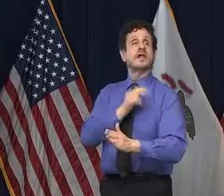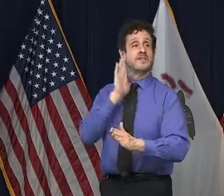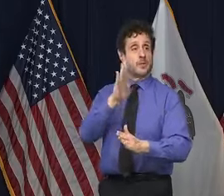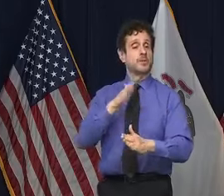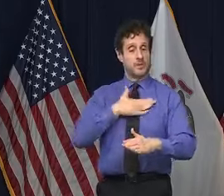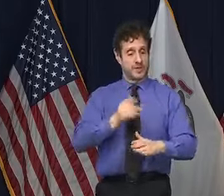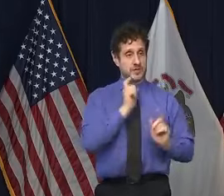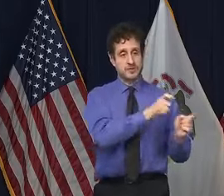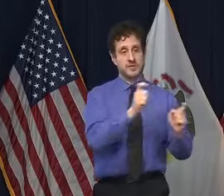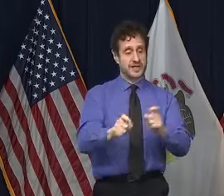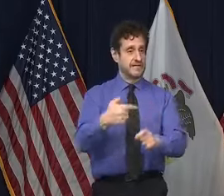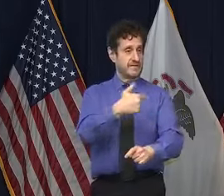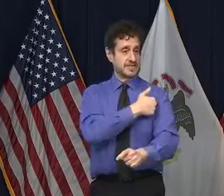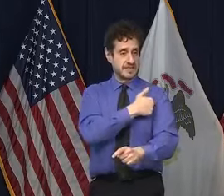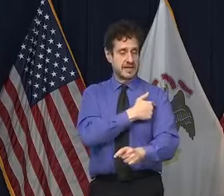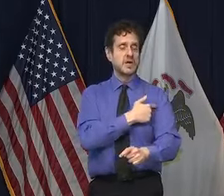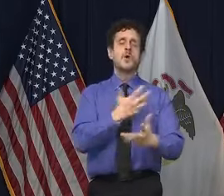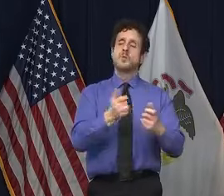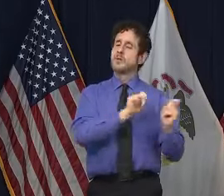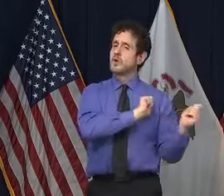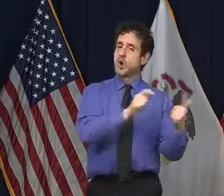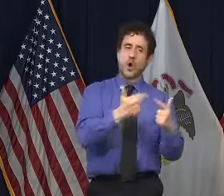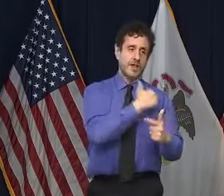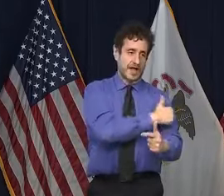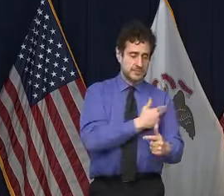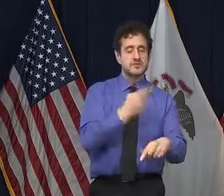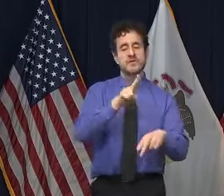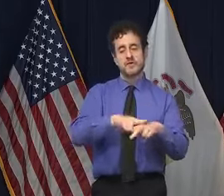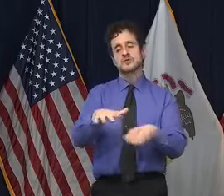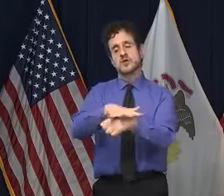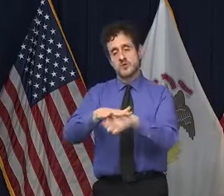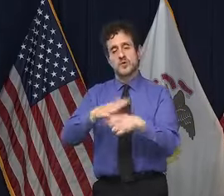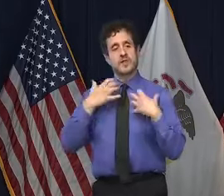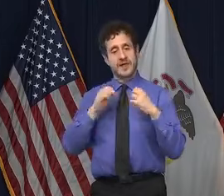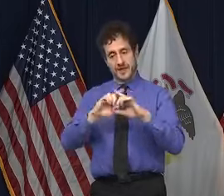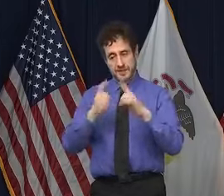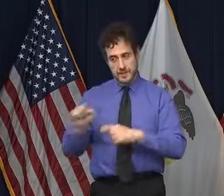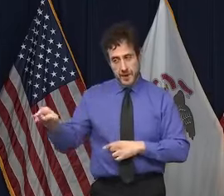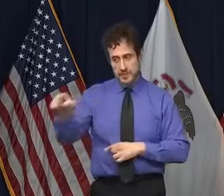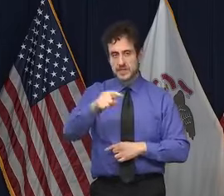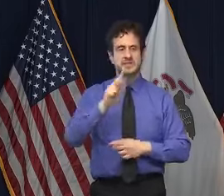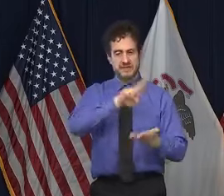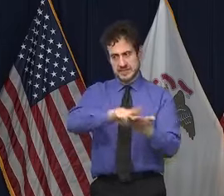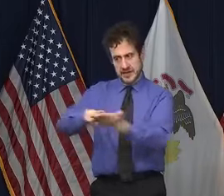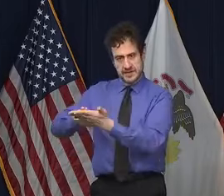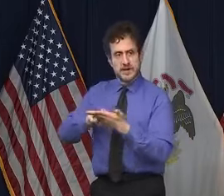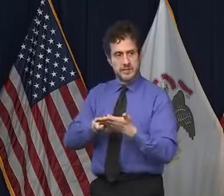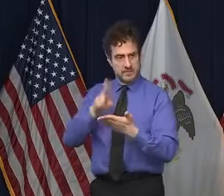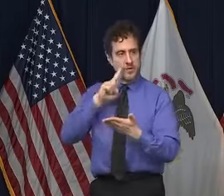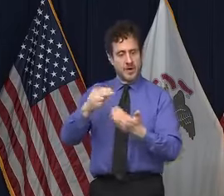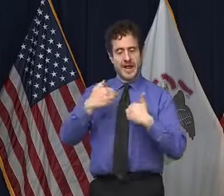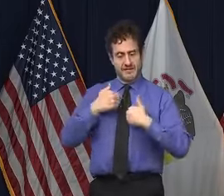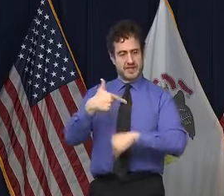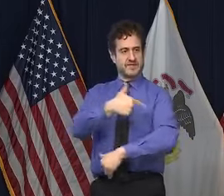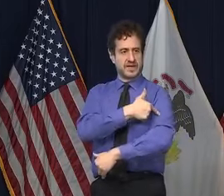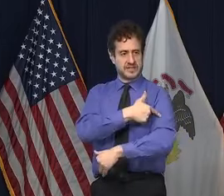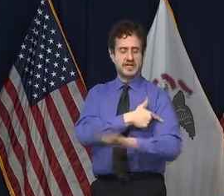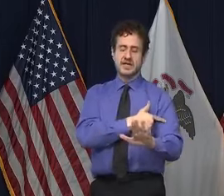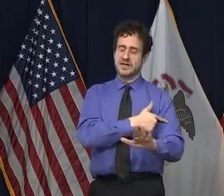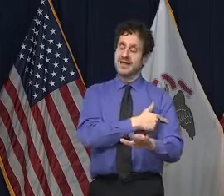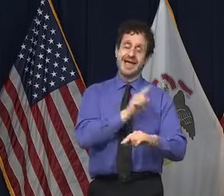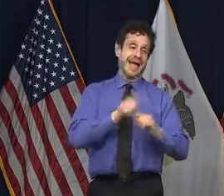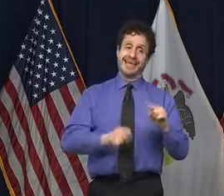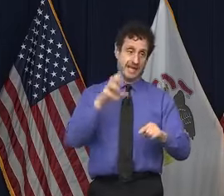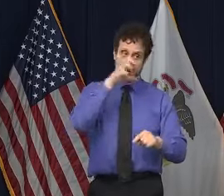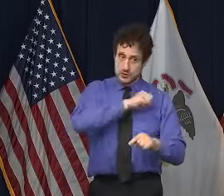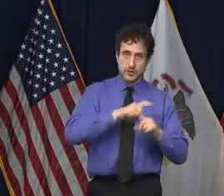all the hospitals. Of course, the local health departments are enrolled. Again, we know that we, you know, assuming every, you know, I don't want to be presumptuous, assuming everything goes